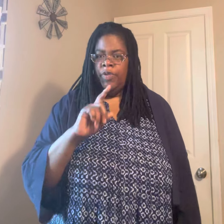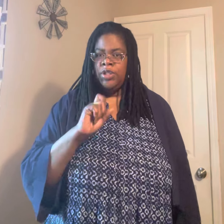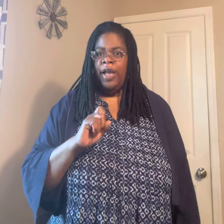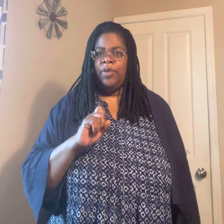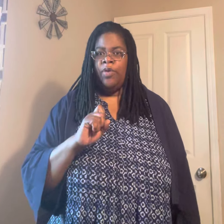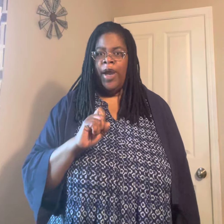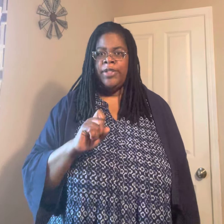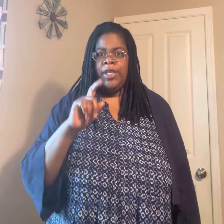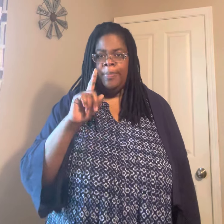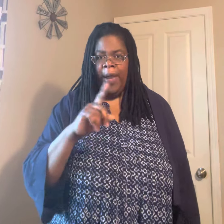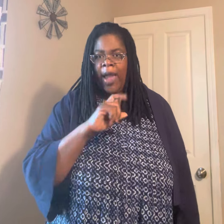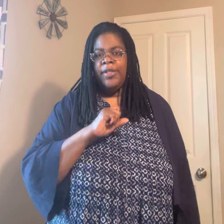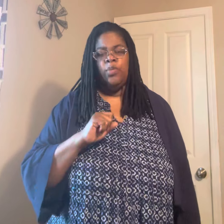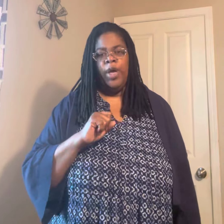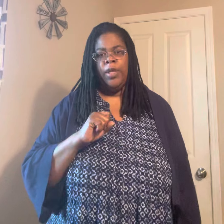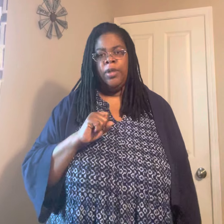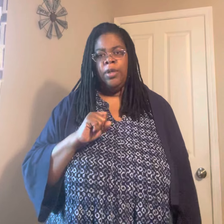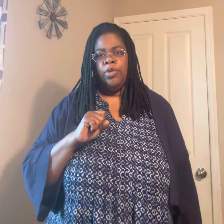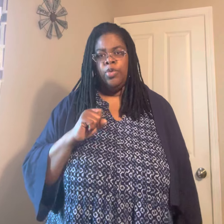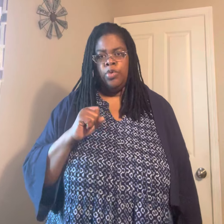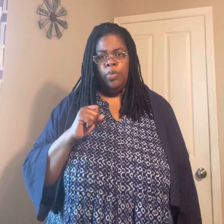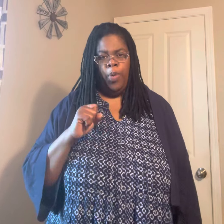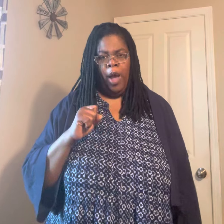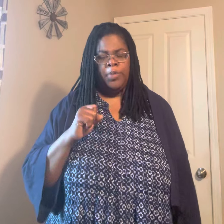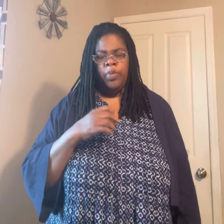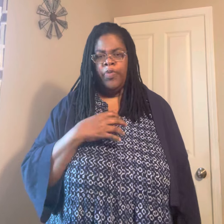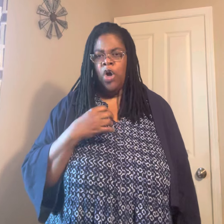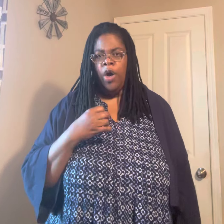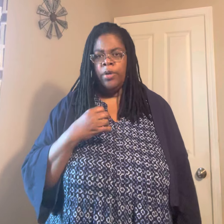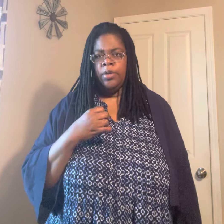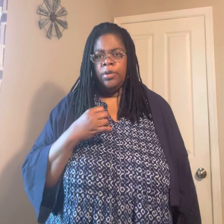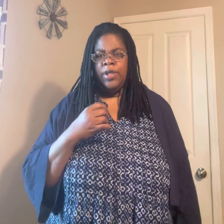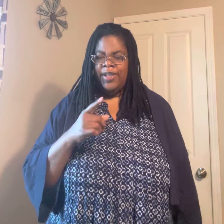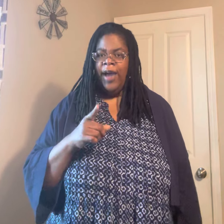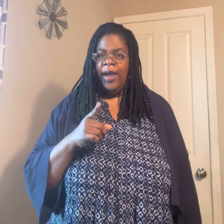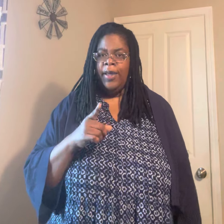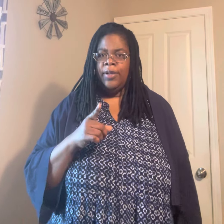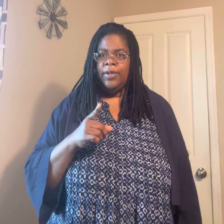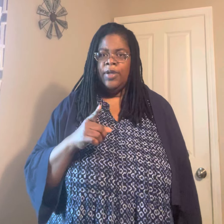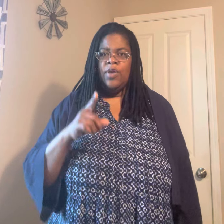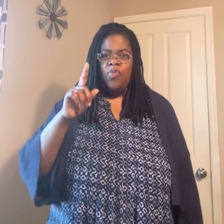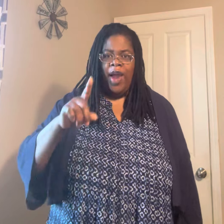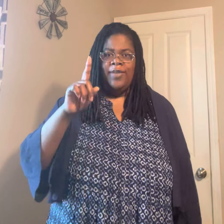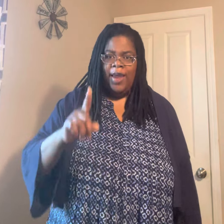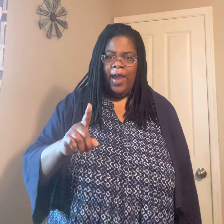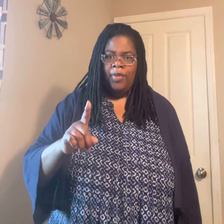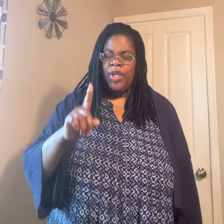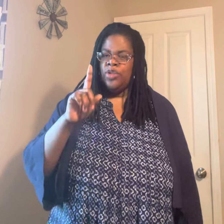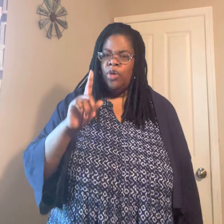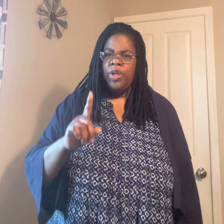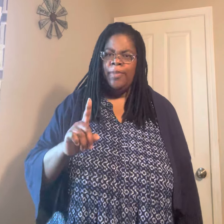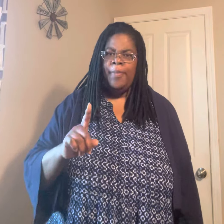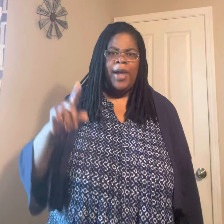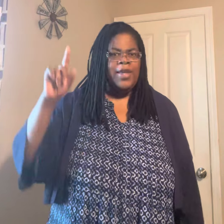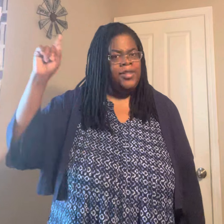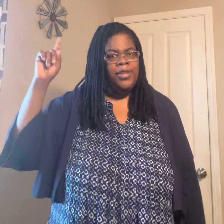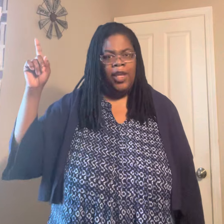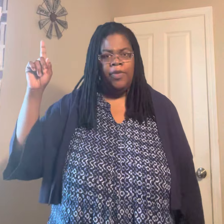his life to Christ. passed away through two problems with his heart. He died right now. Now there's no doubt in my mind. He's in heaven